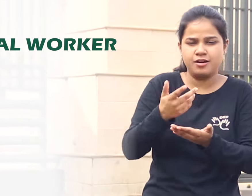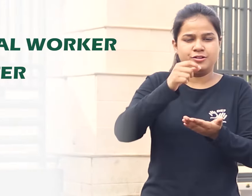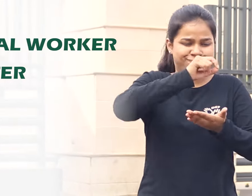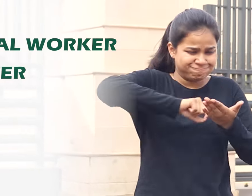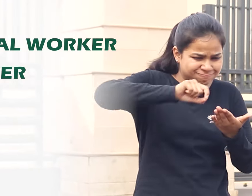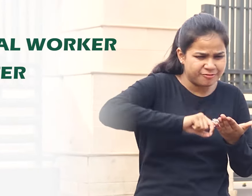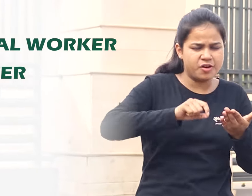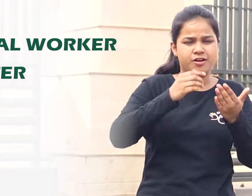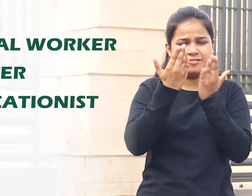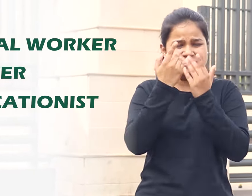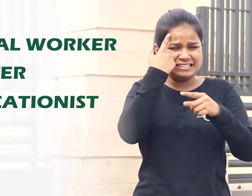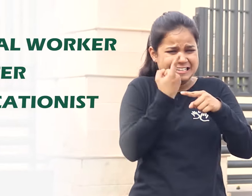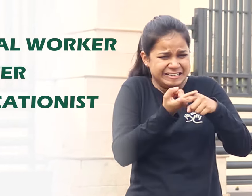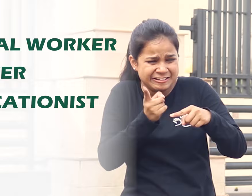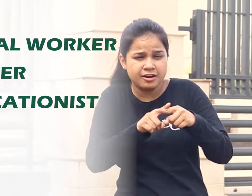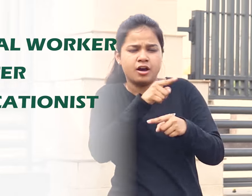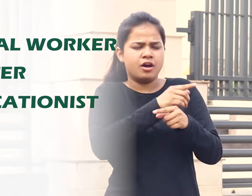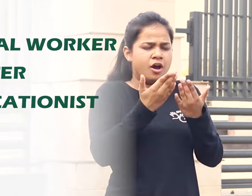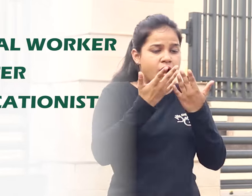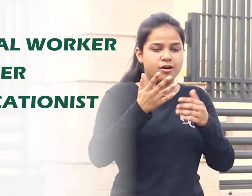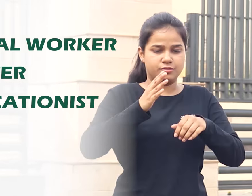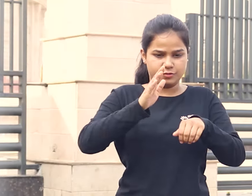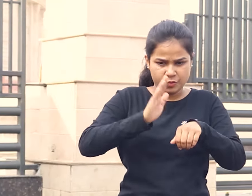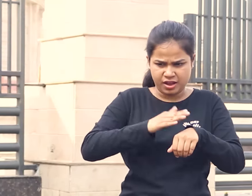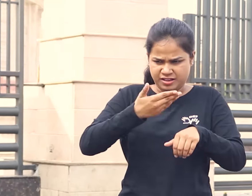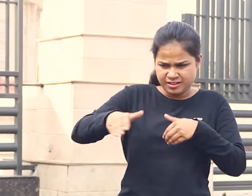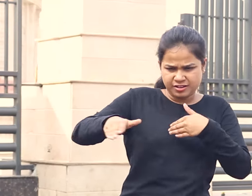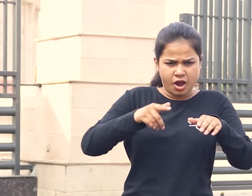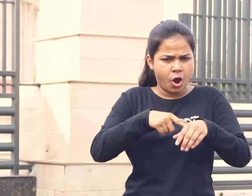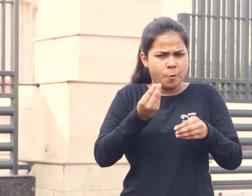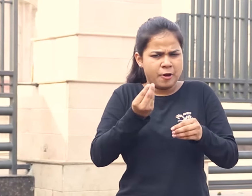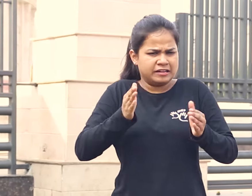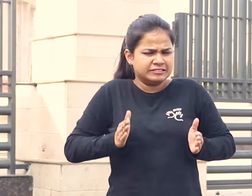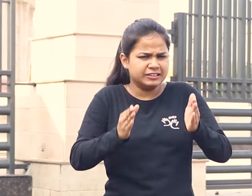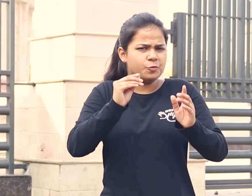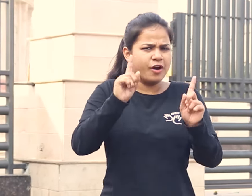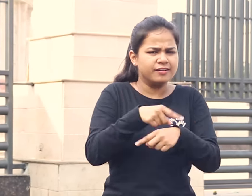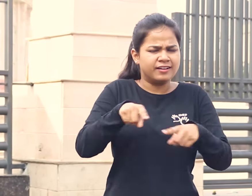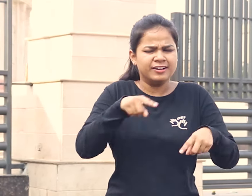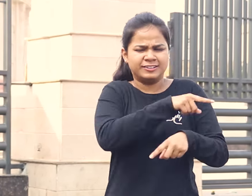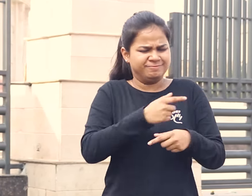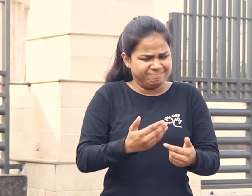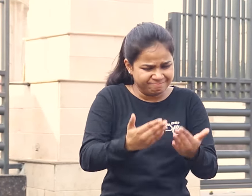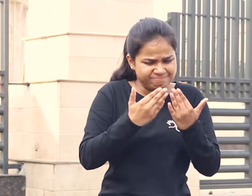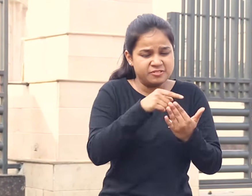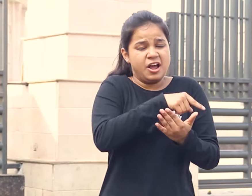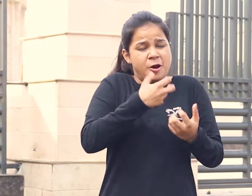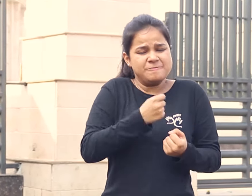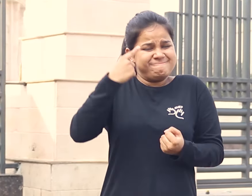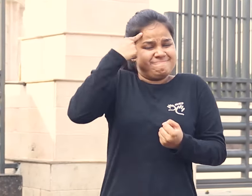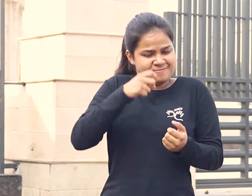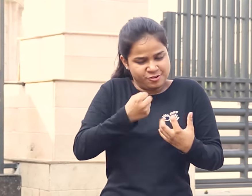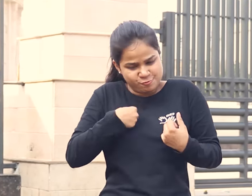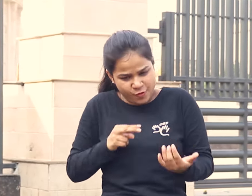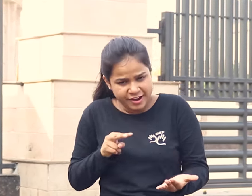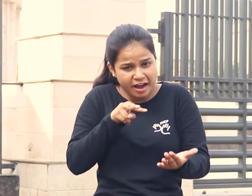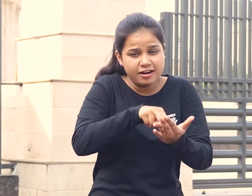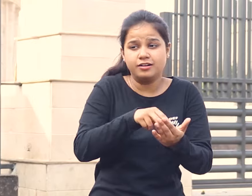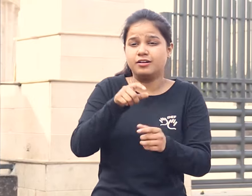towards him. He continued his life as a social worker, a writer and an educationist. He always worked towards abolishing the practice